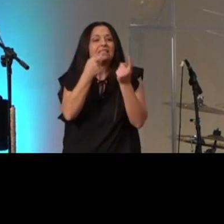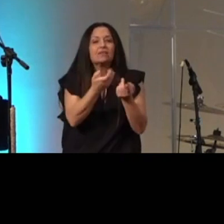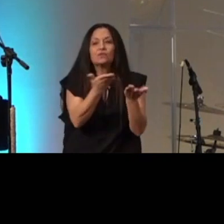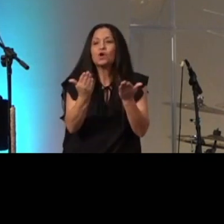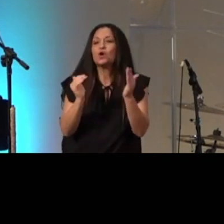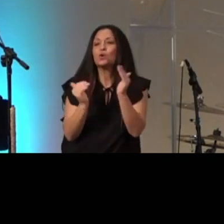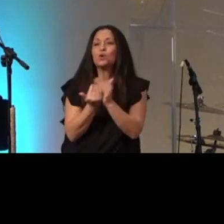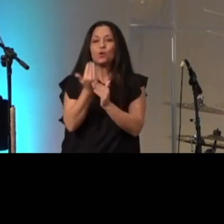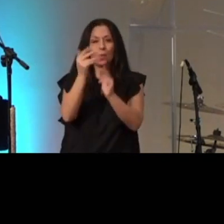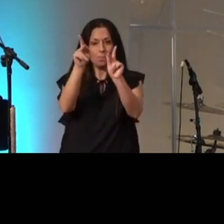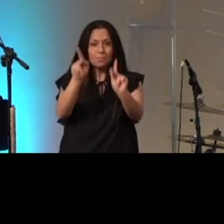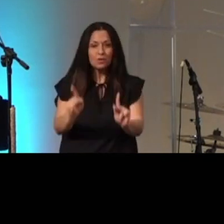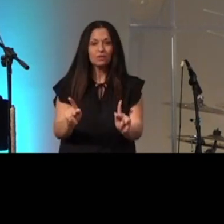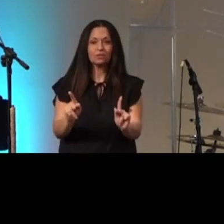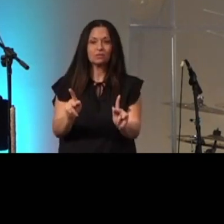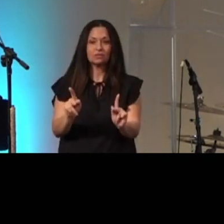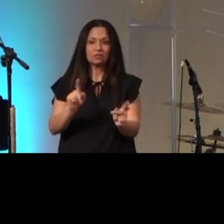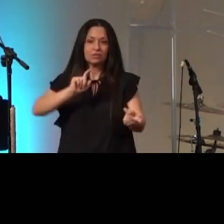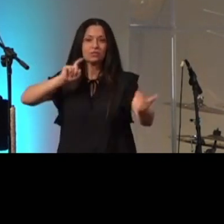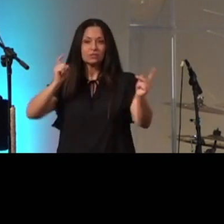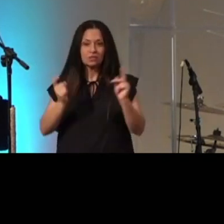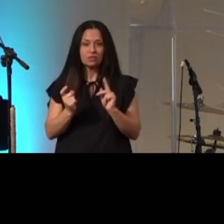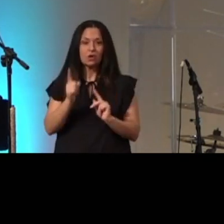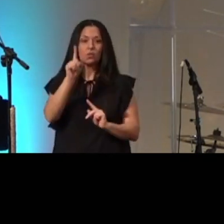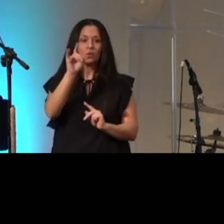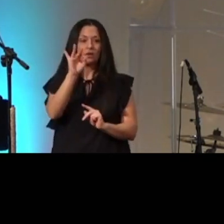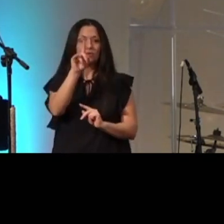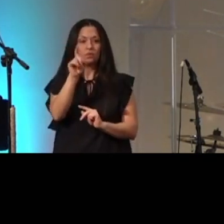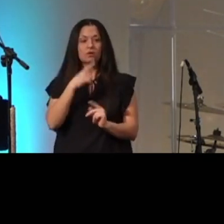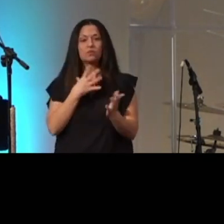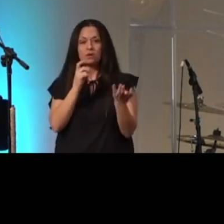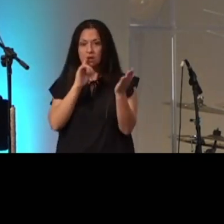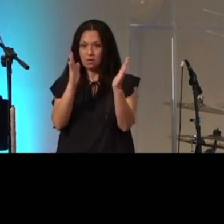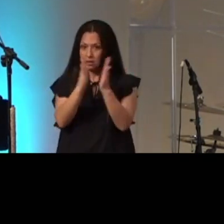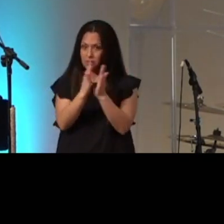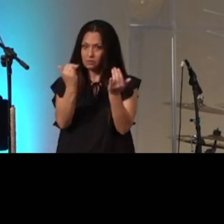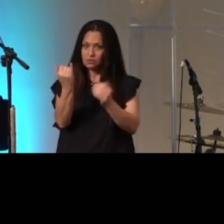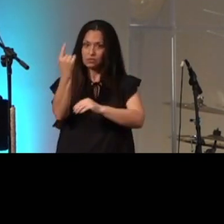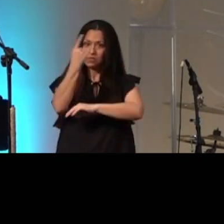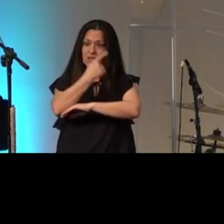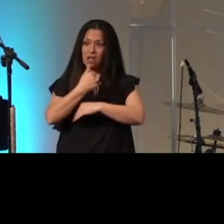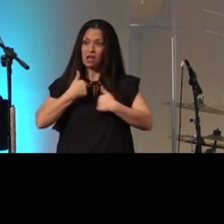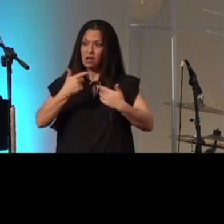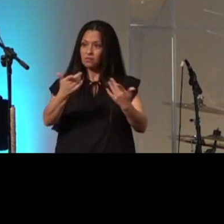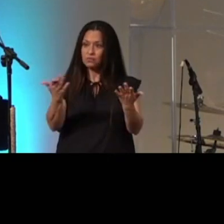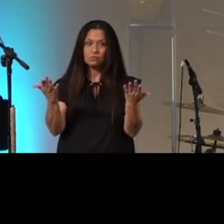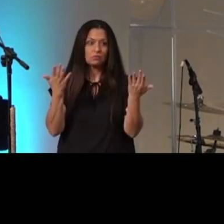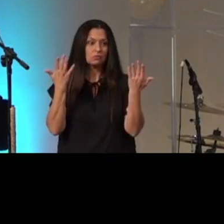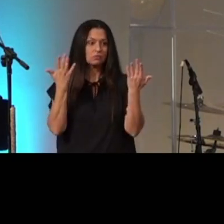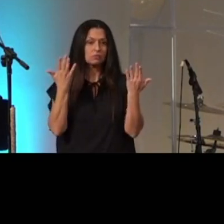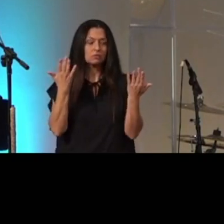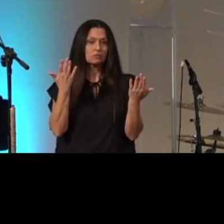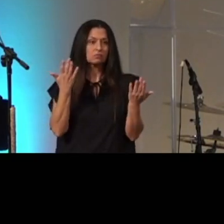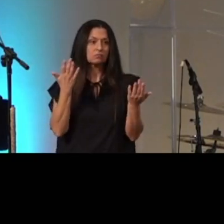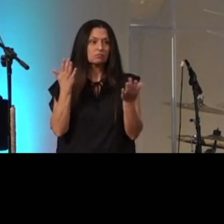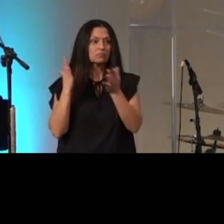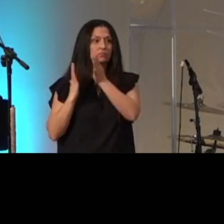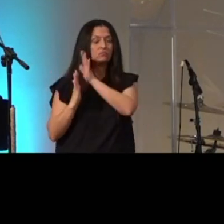new man one of the questions I want to ask you today is have you ever